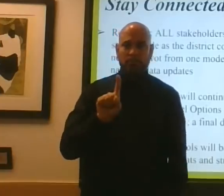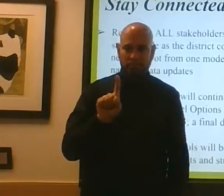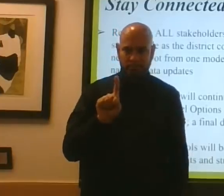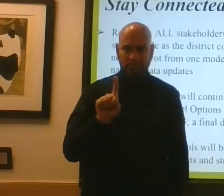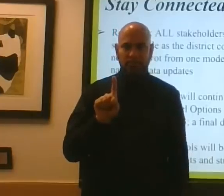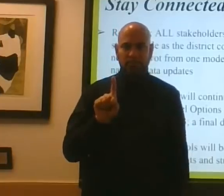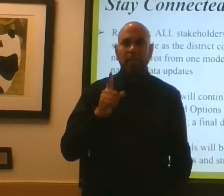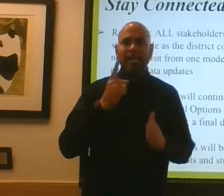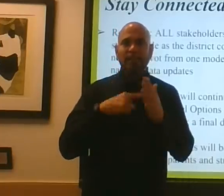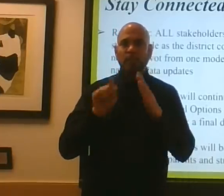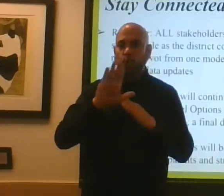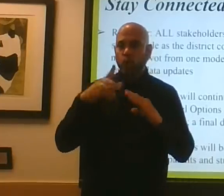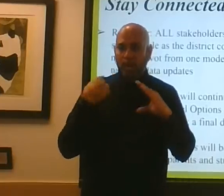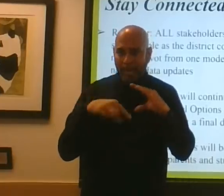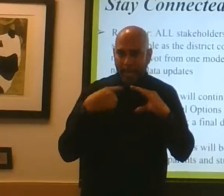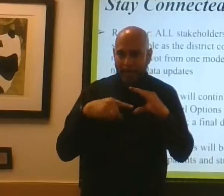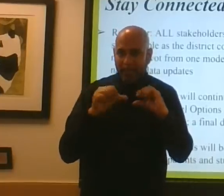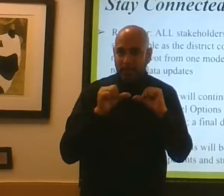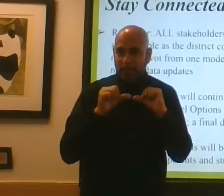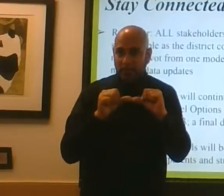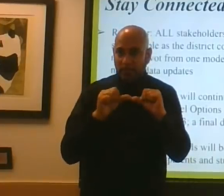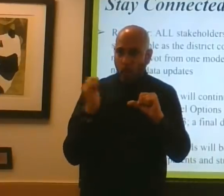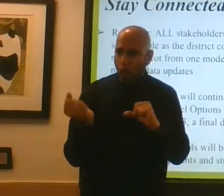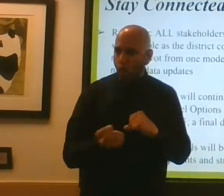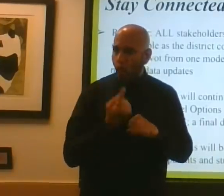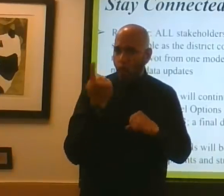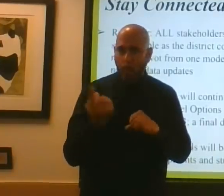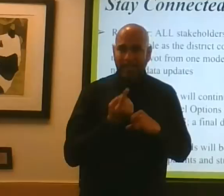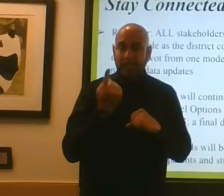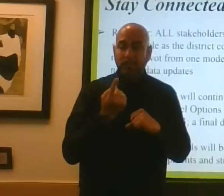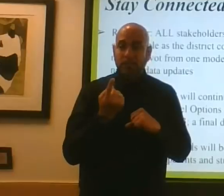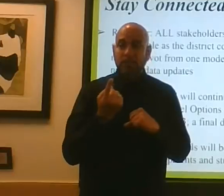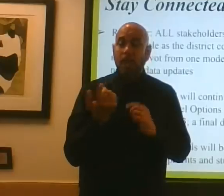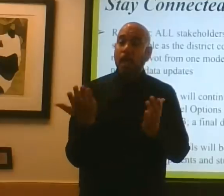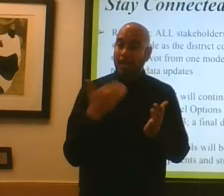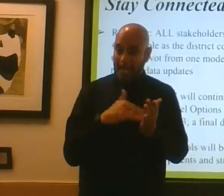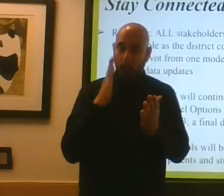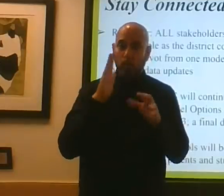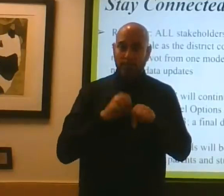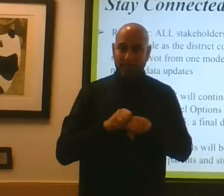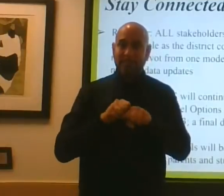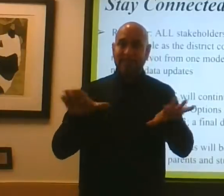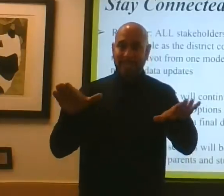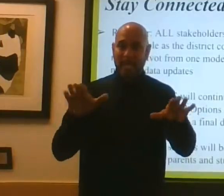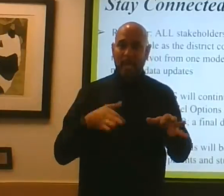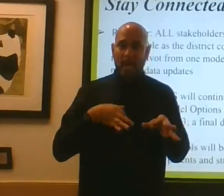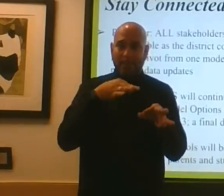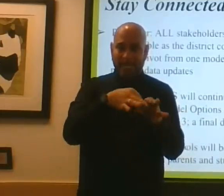Check your emails consistently. We'll again be sending out updates.